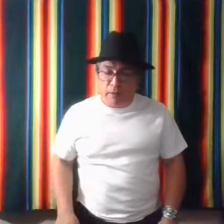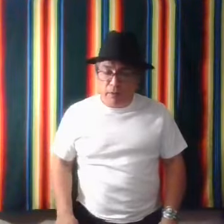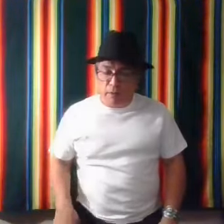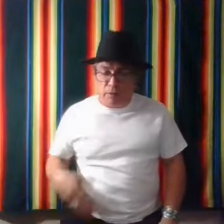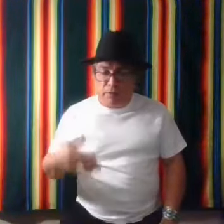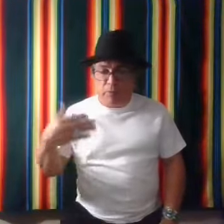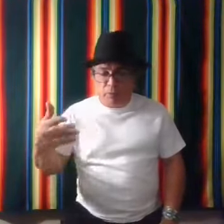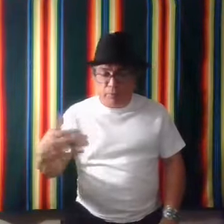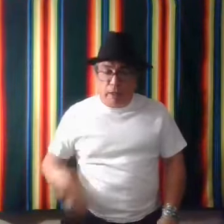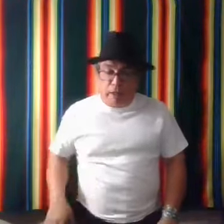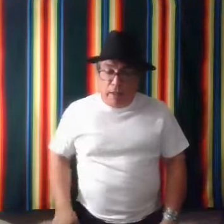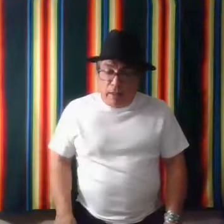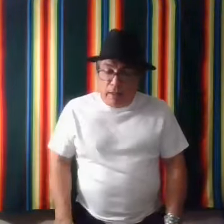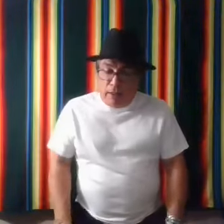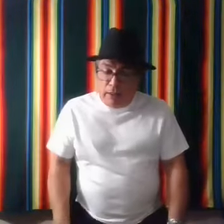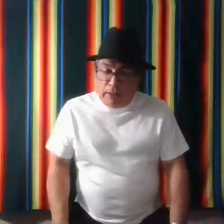Real simple. Um,